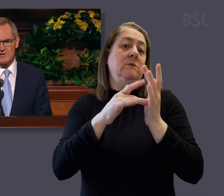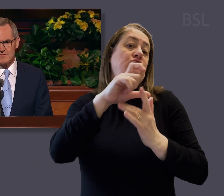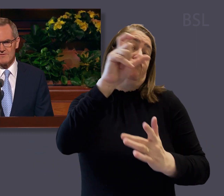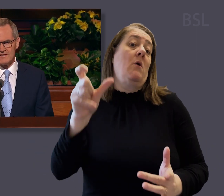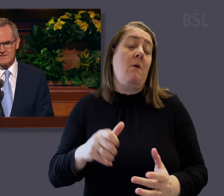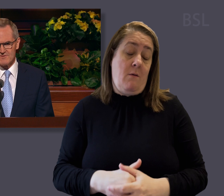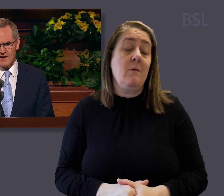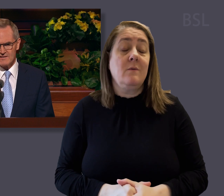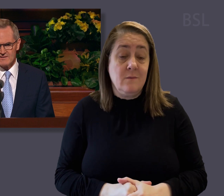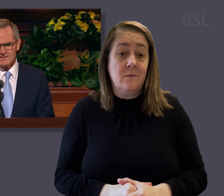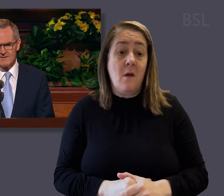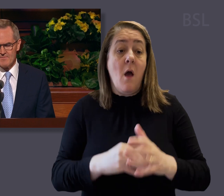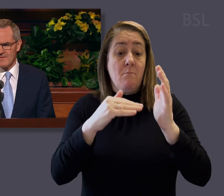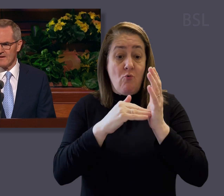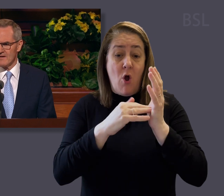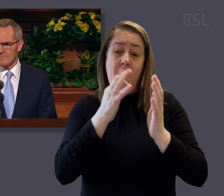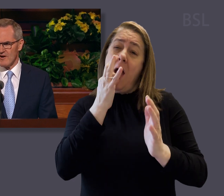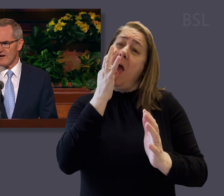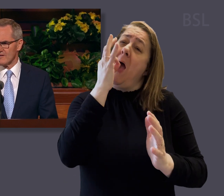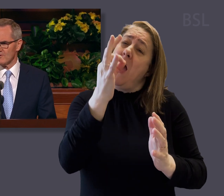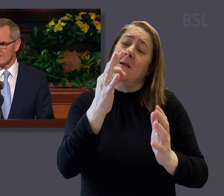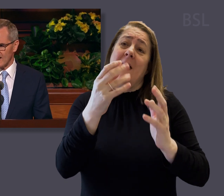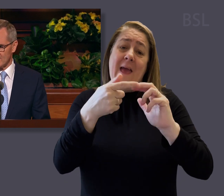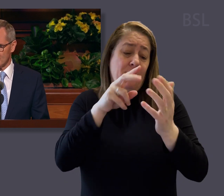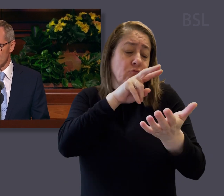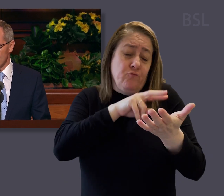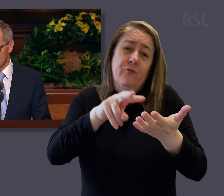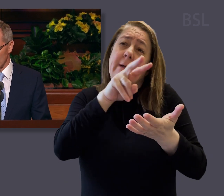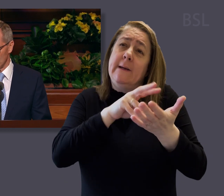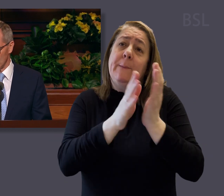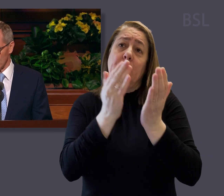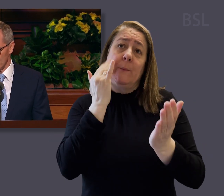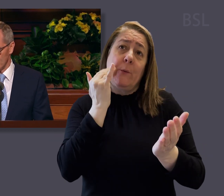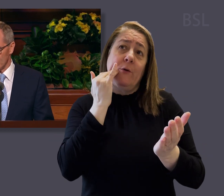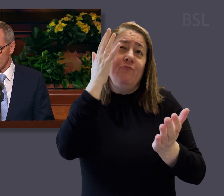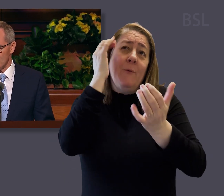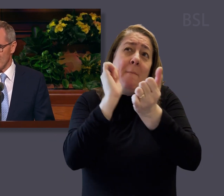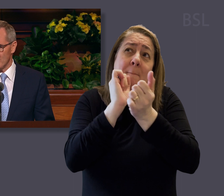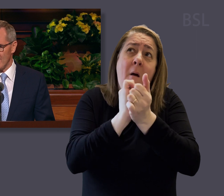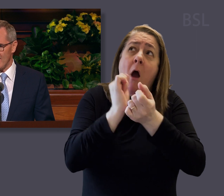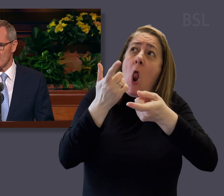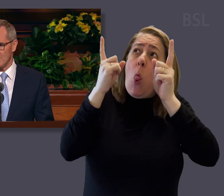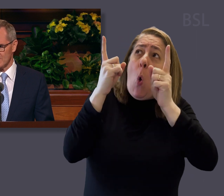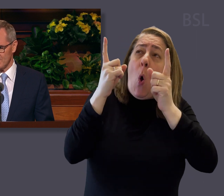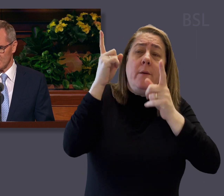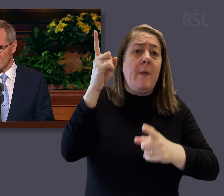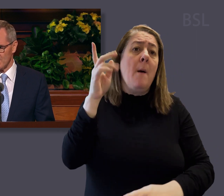gospel of Jesus Christ. Moroni exhorts us, as we read the Book of Mormon, to remember how merciful the